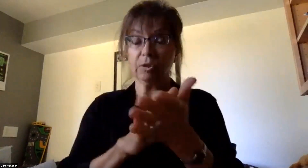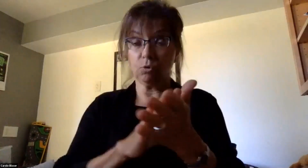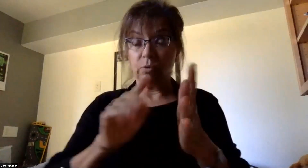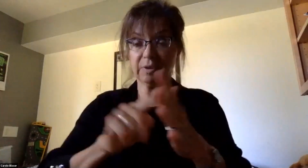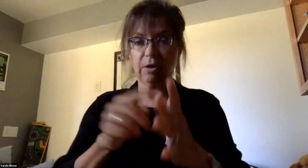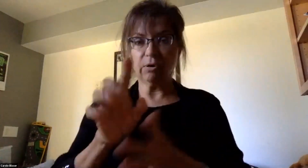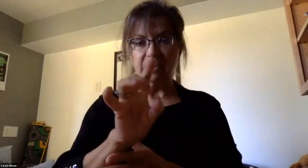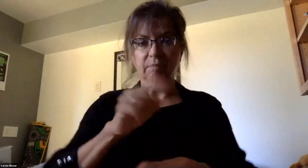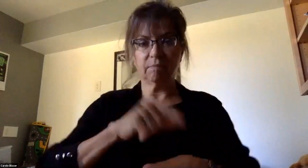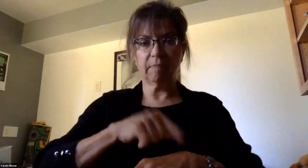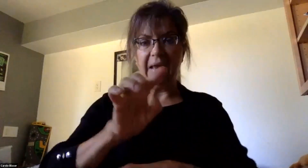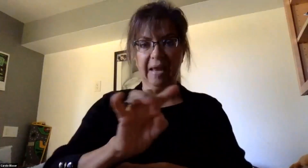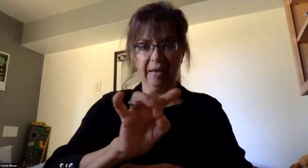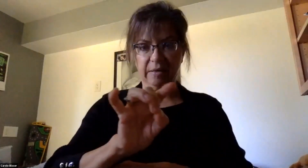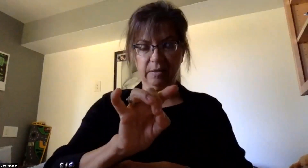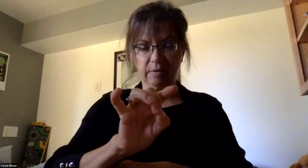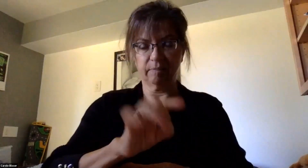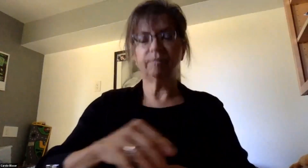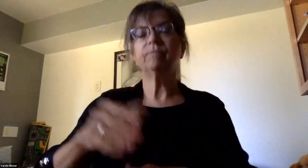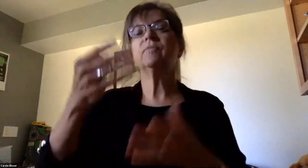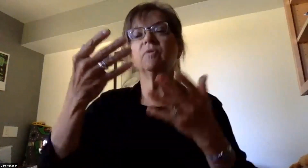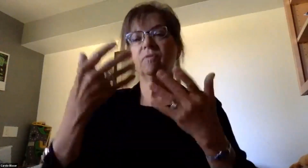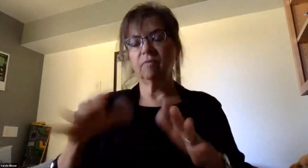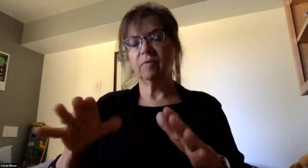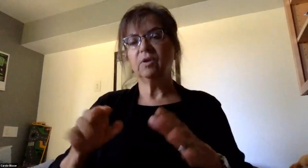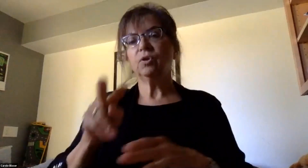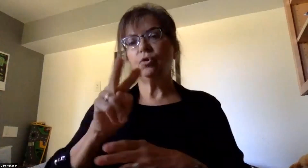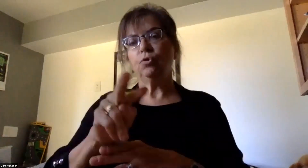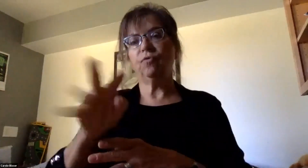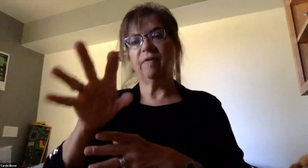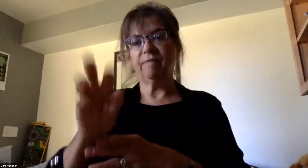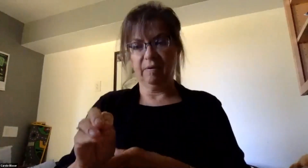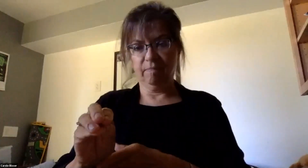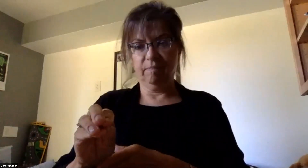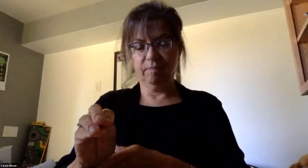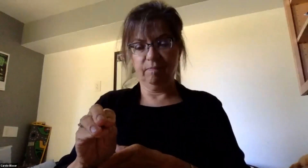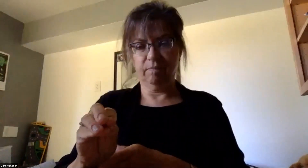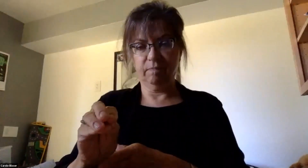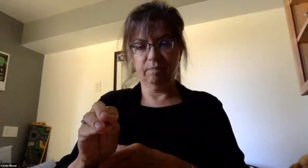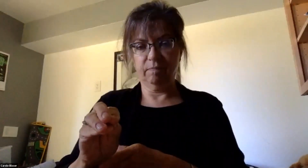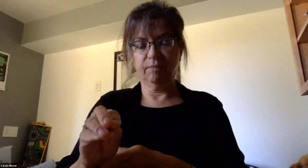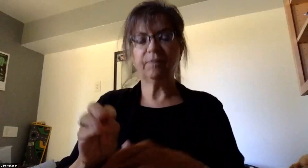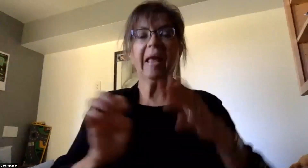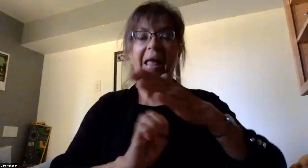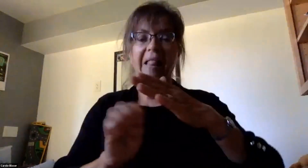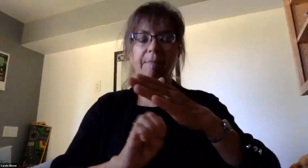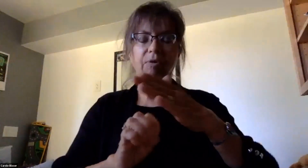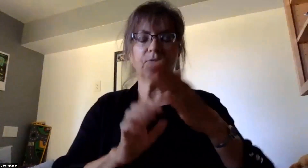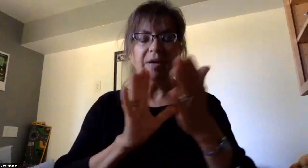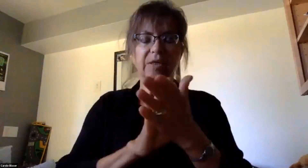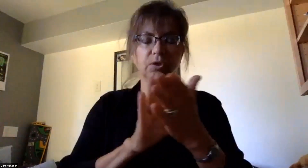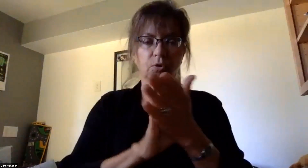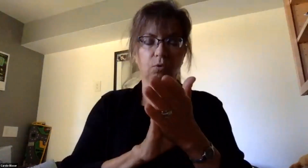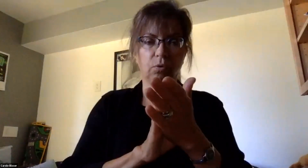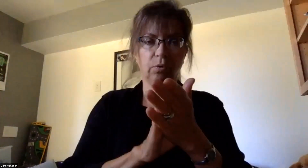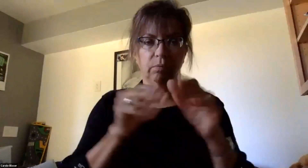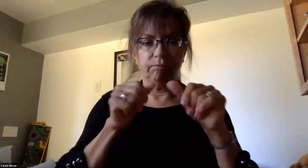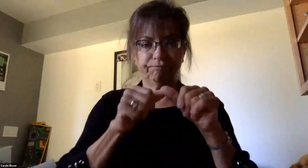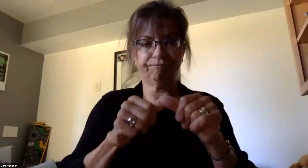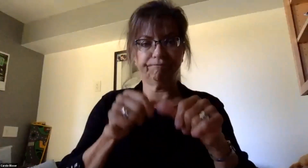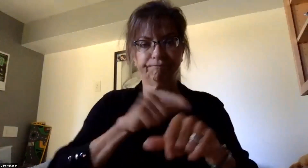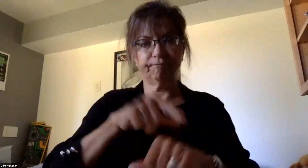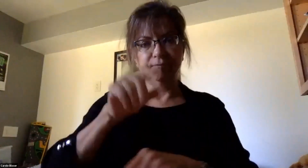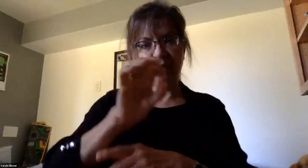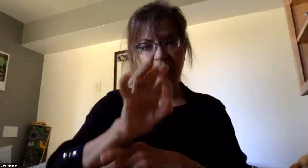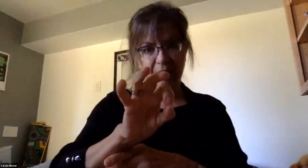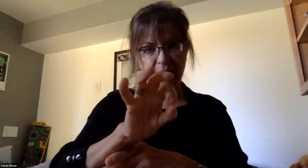at 8 a.m. The school day will end at 2.50. At the elementary level, school day will remain at 9 a.m.